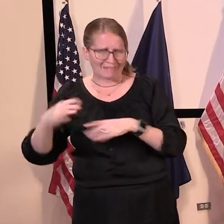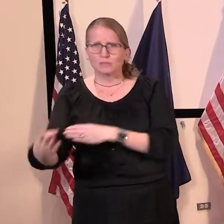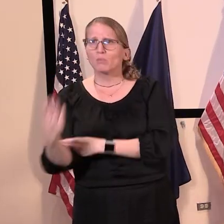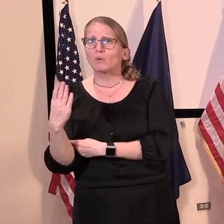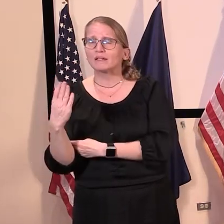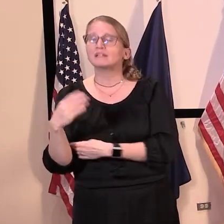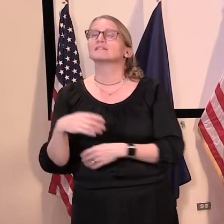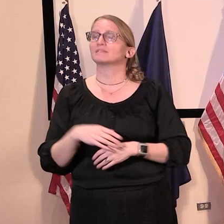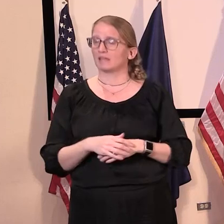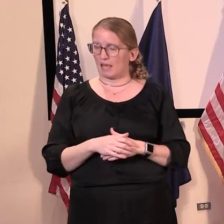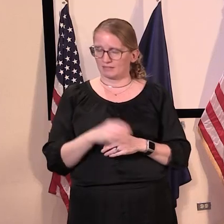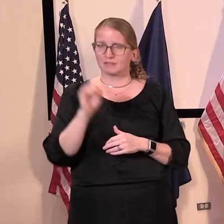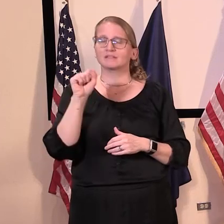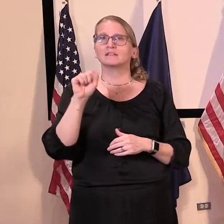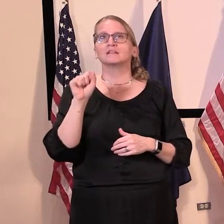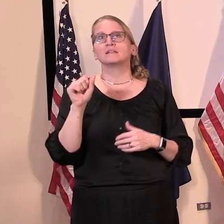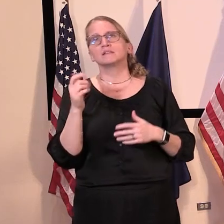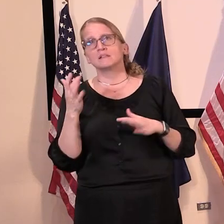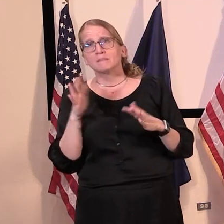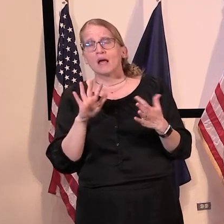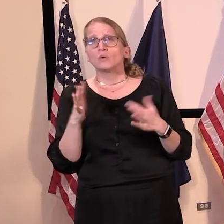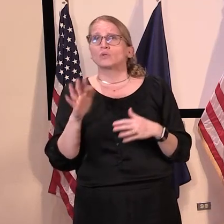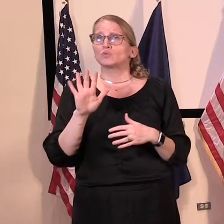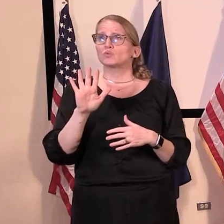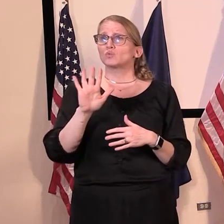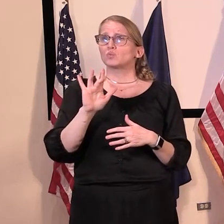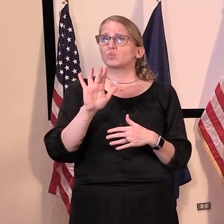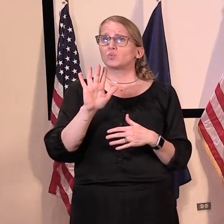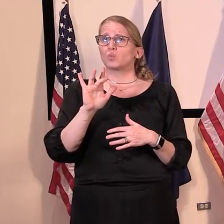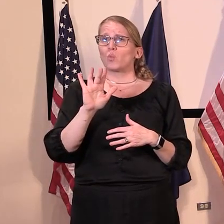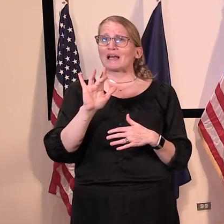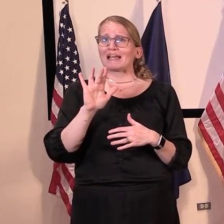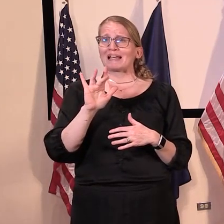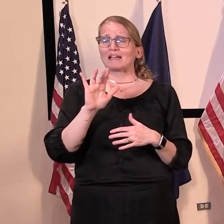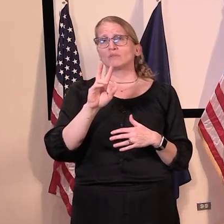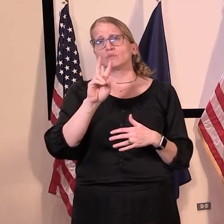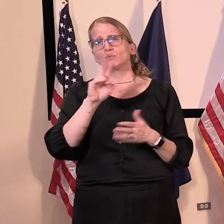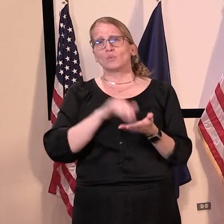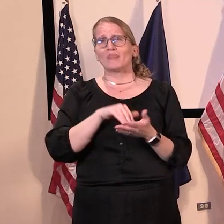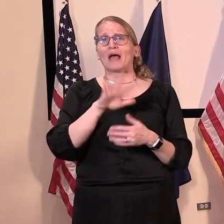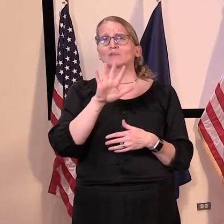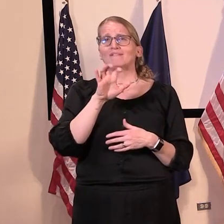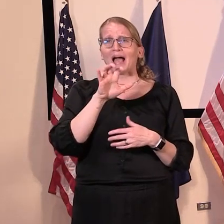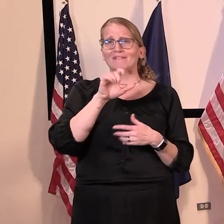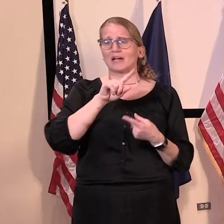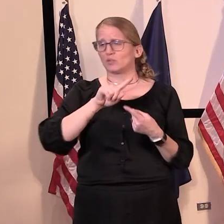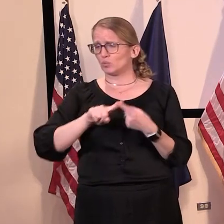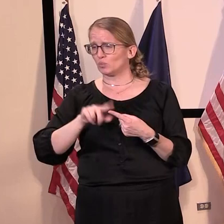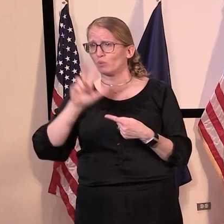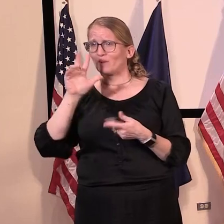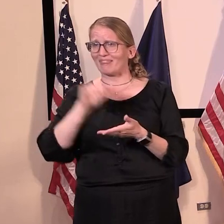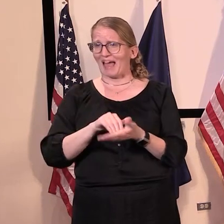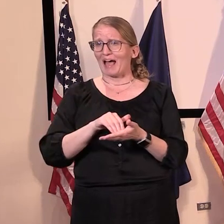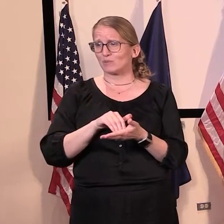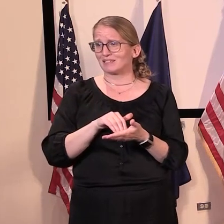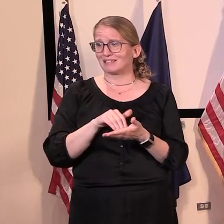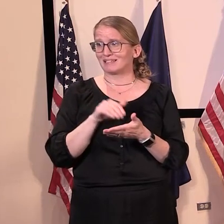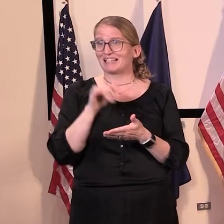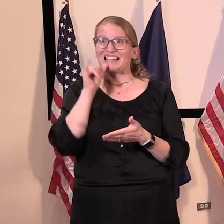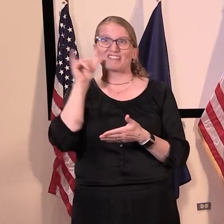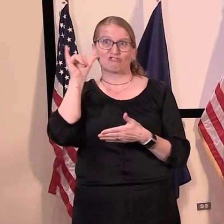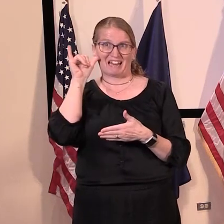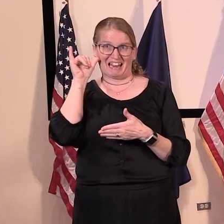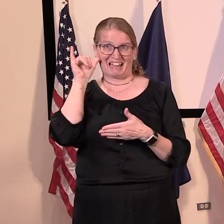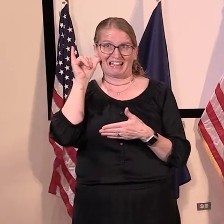had, uh, approximately 25 to 3,000 applications by the end of the day yesterday. And as of 10 o'clock this